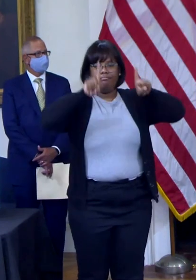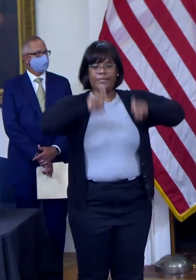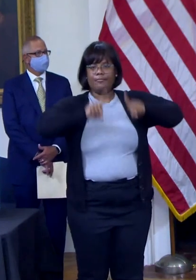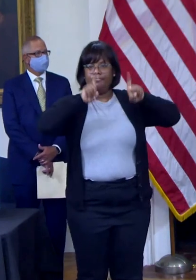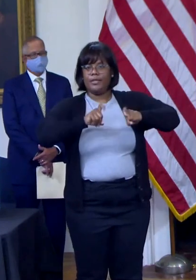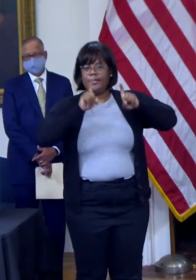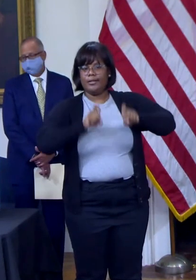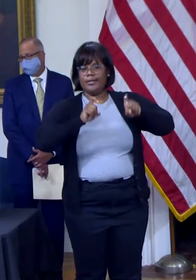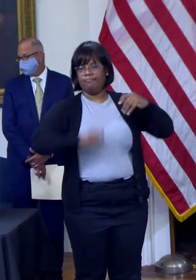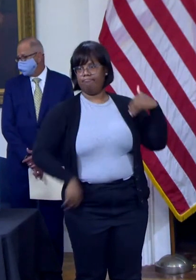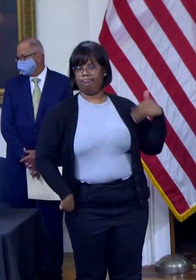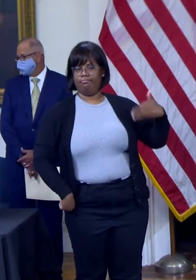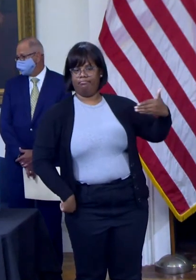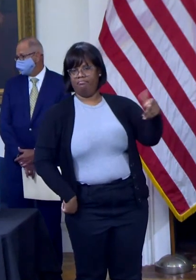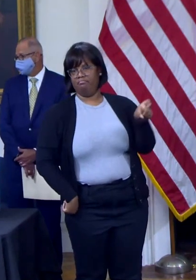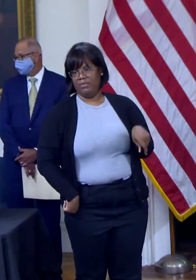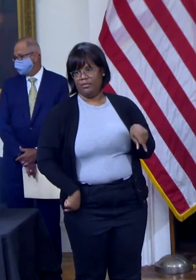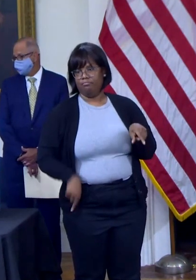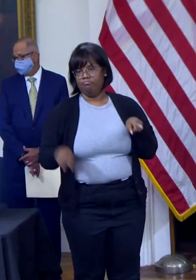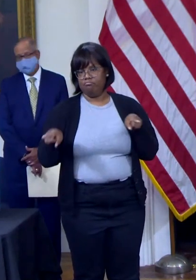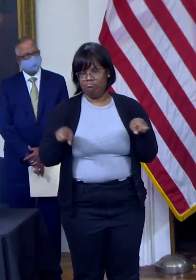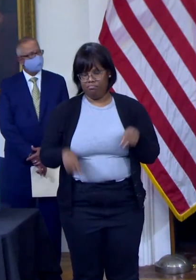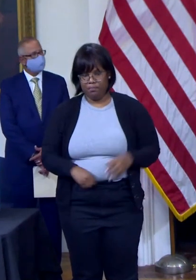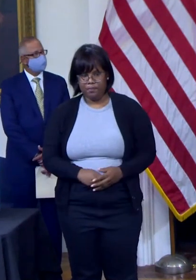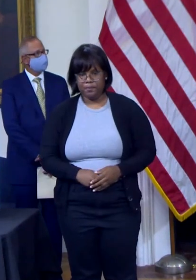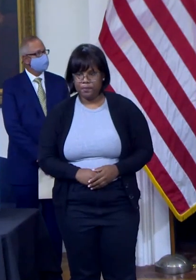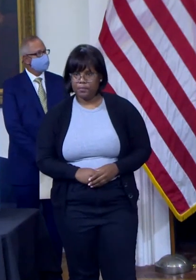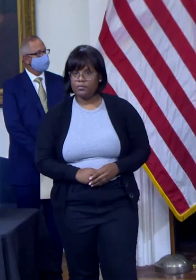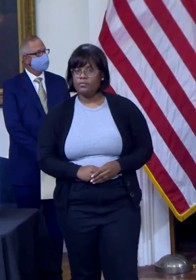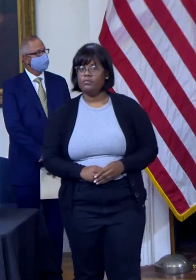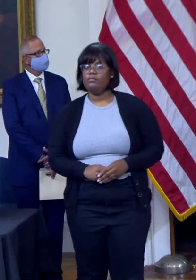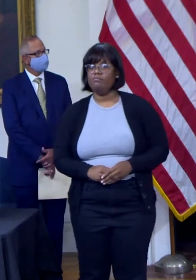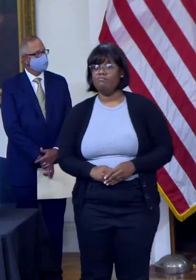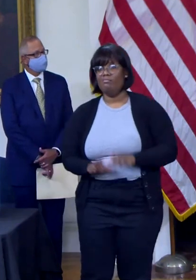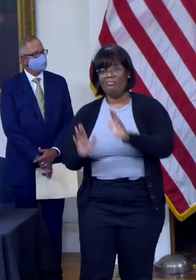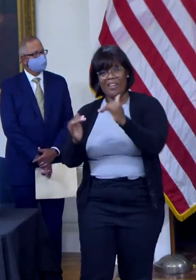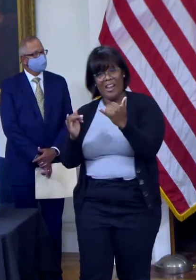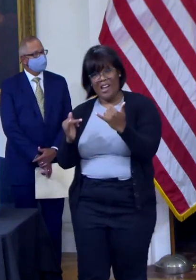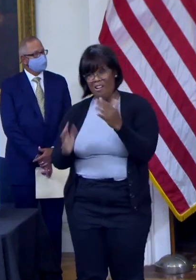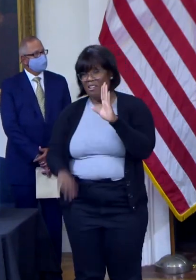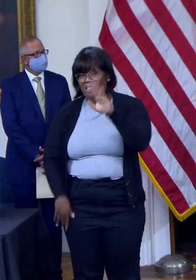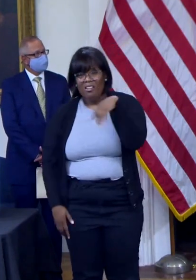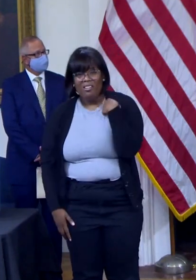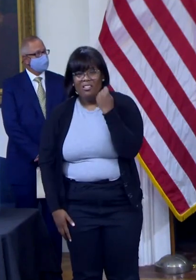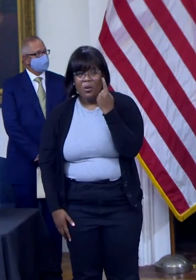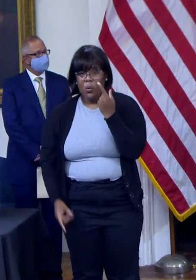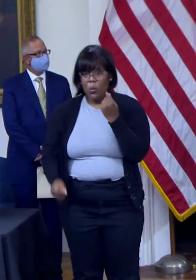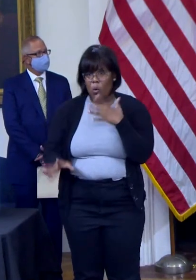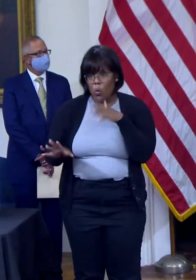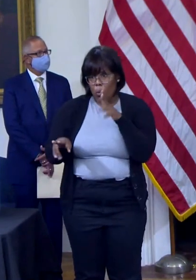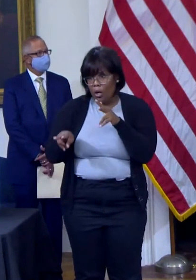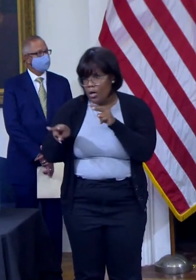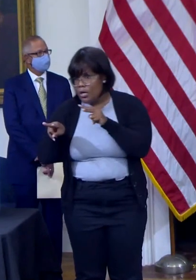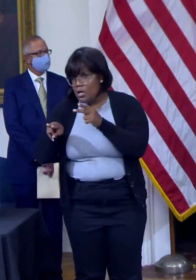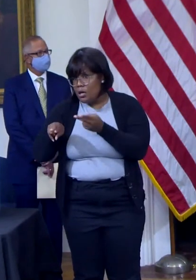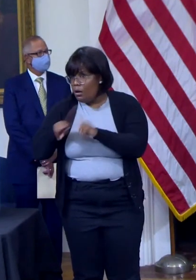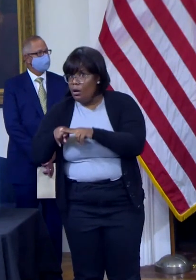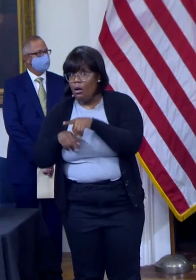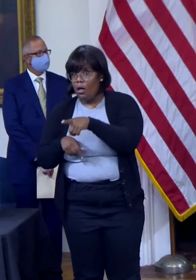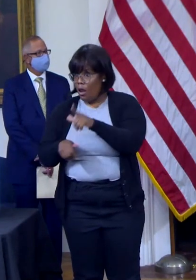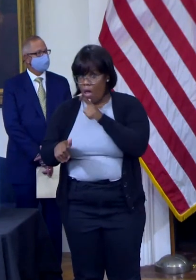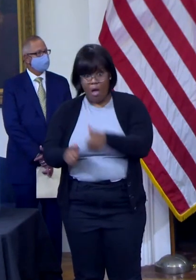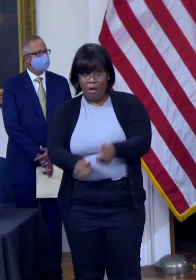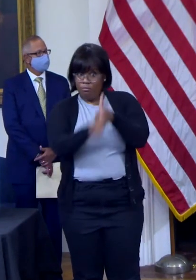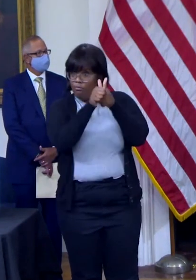We will be redoubling our enforcement actions for nursing homes that do not comply with state health